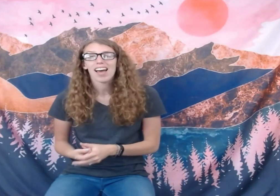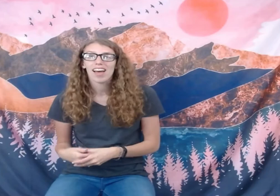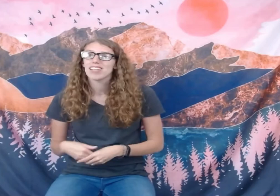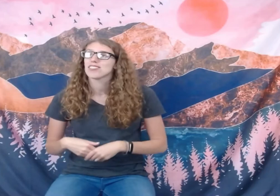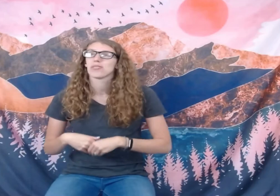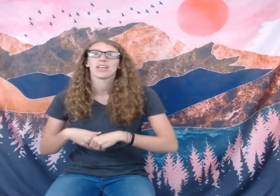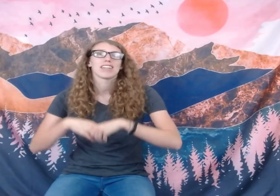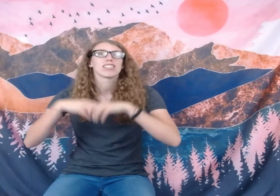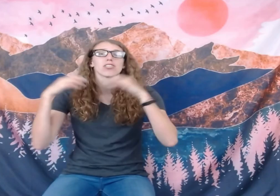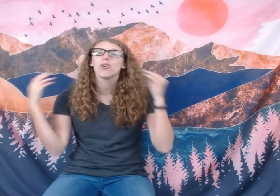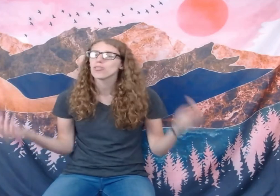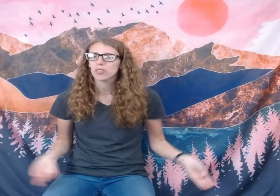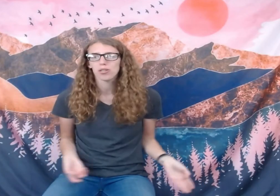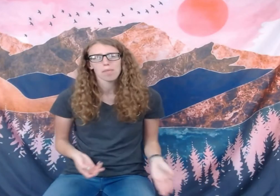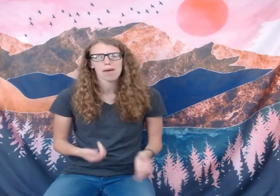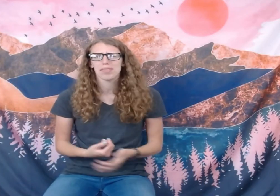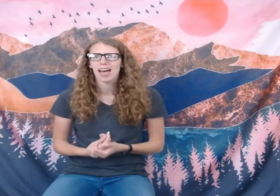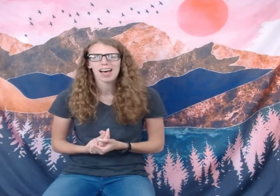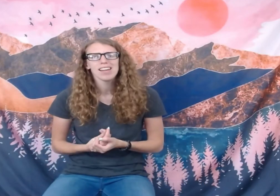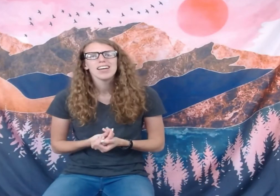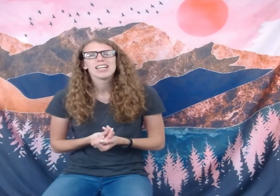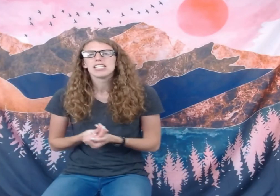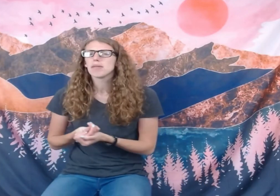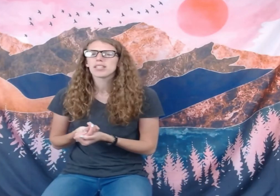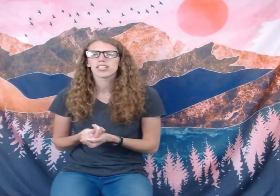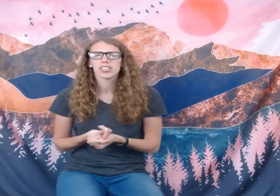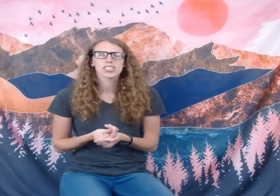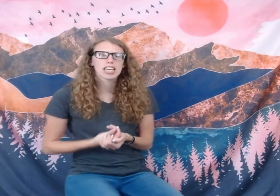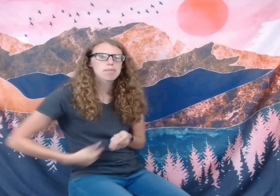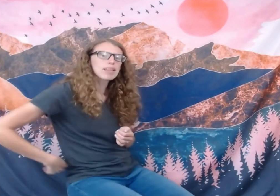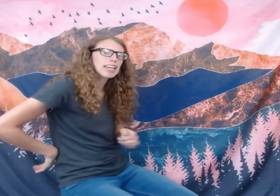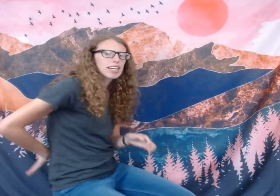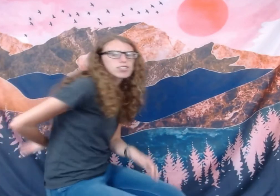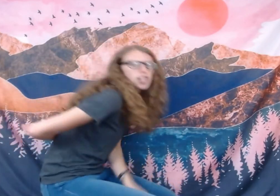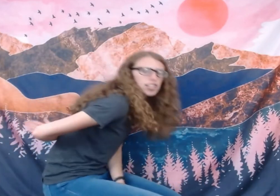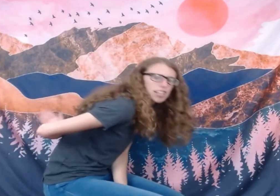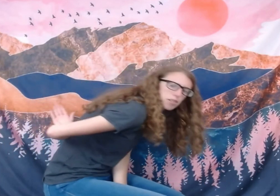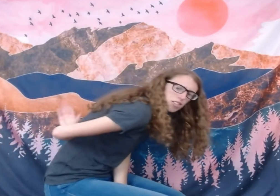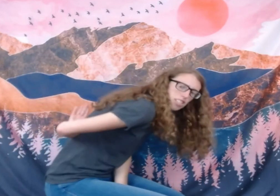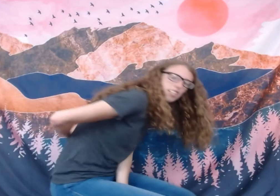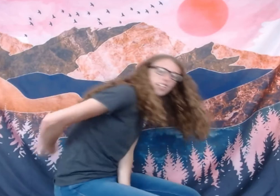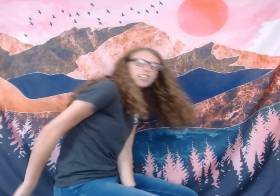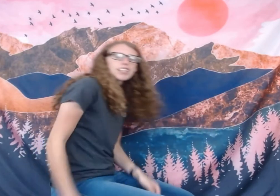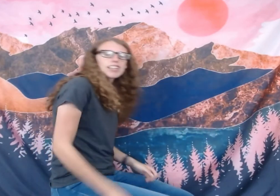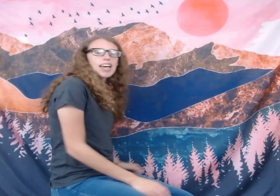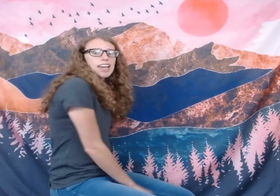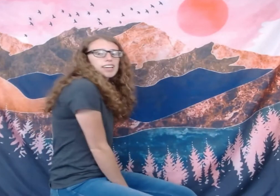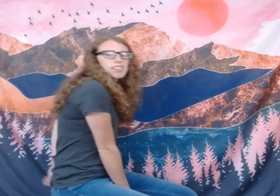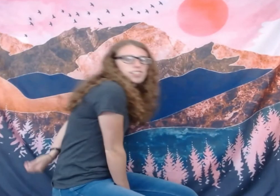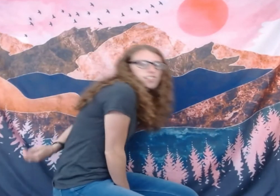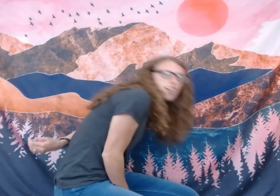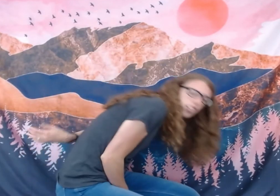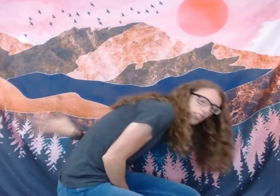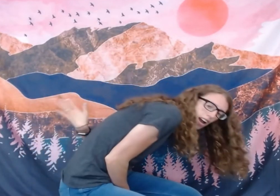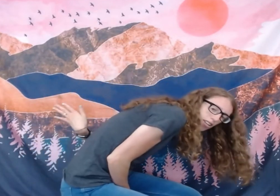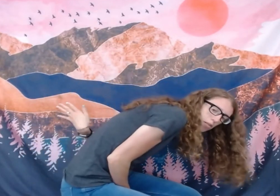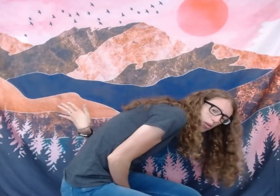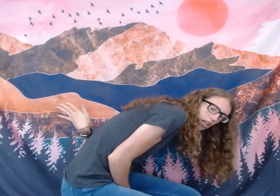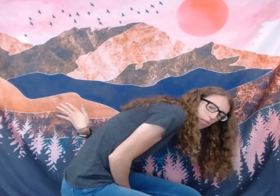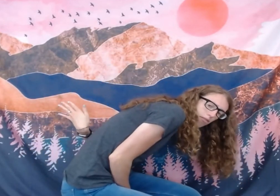has. So we had this whole joke about that. Some of the girls kept land sharking, which is laying on the ground and putting up